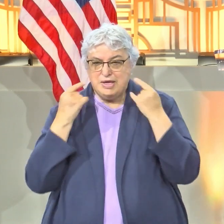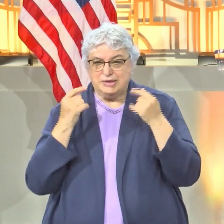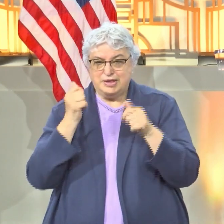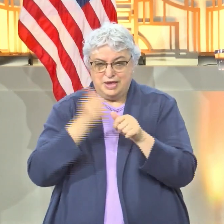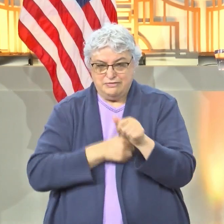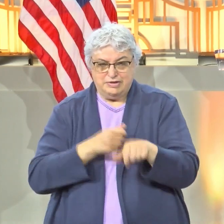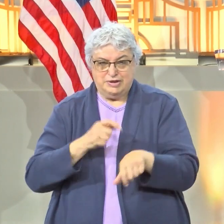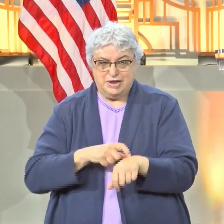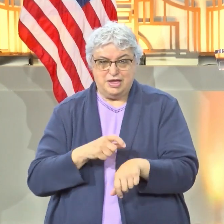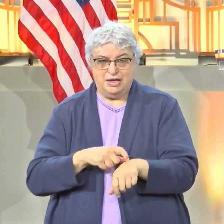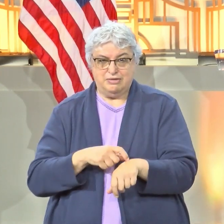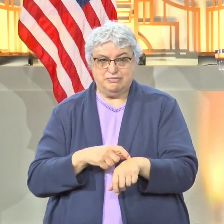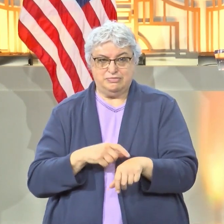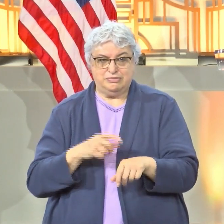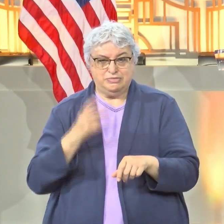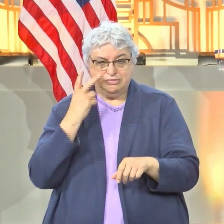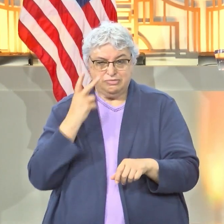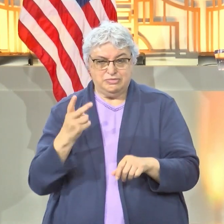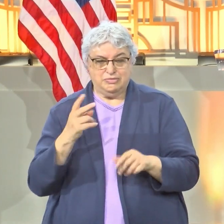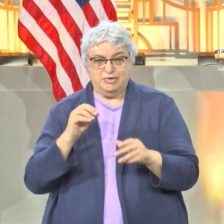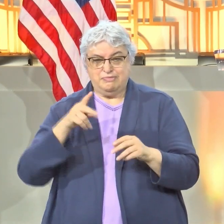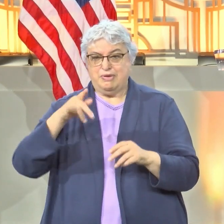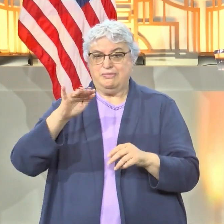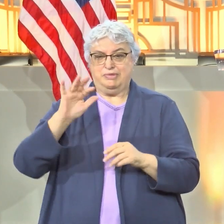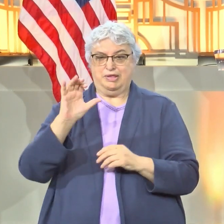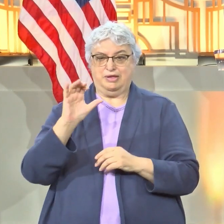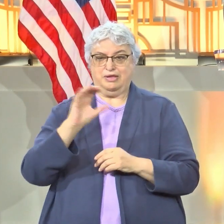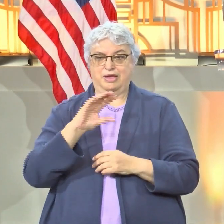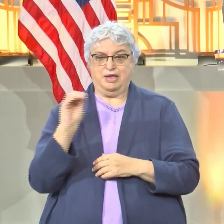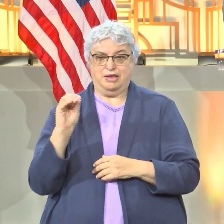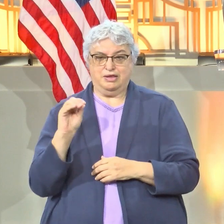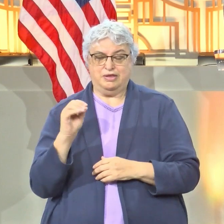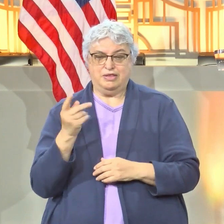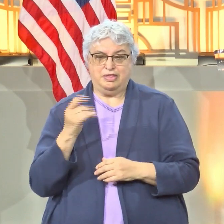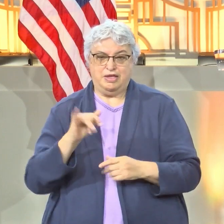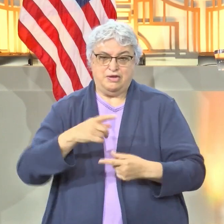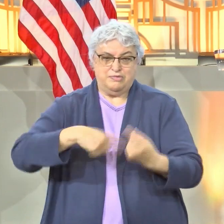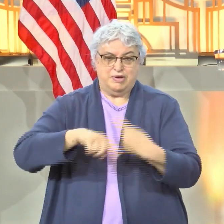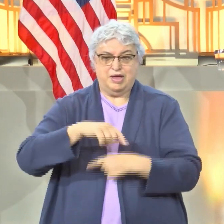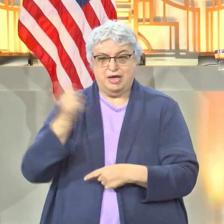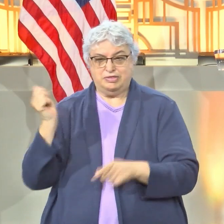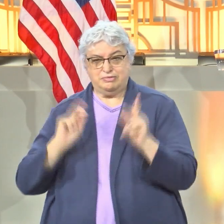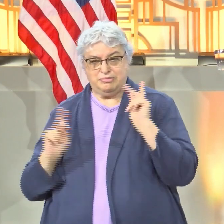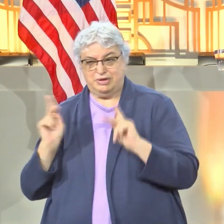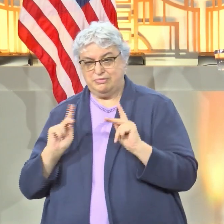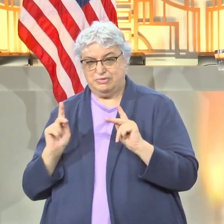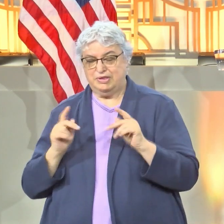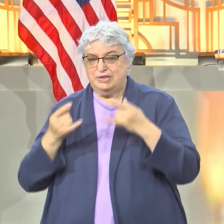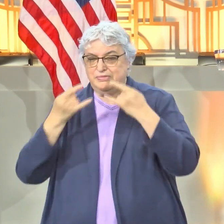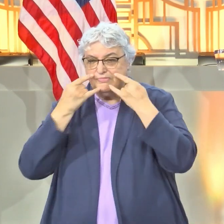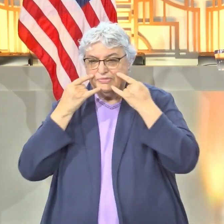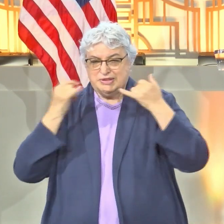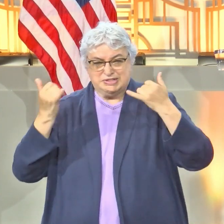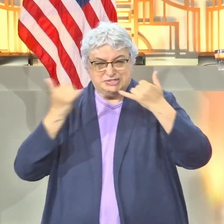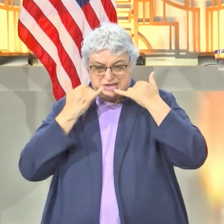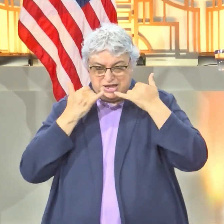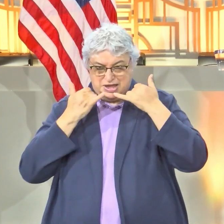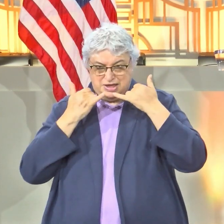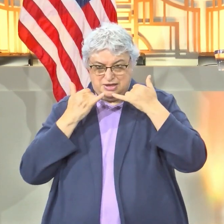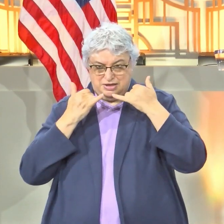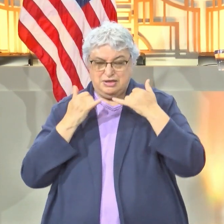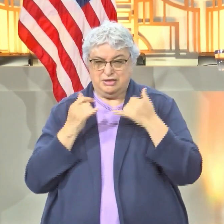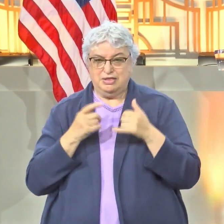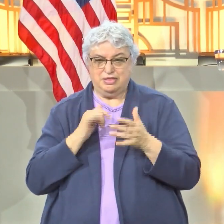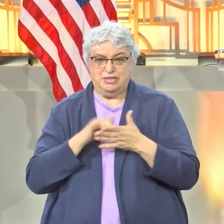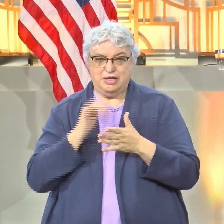time they're in the midst of somebody else especially in public and when they are around other people they keep their masks on then